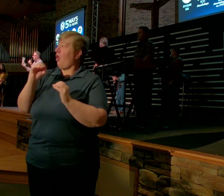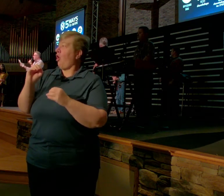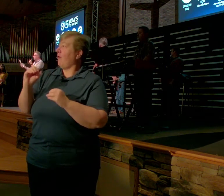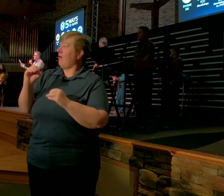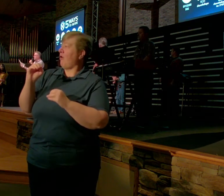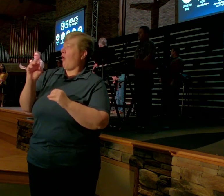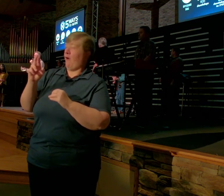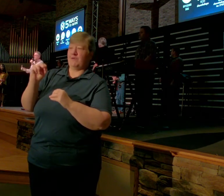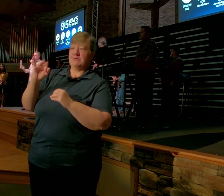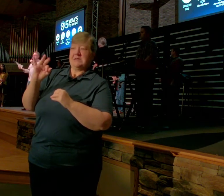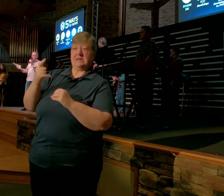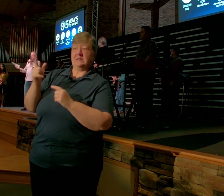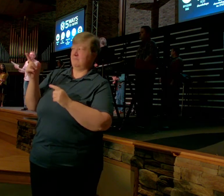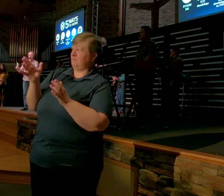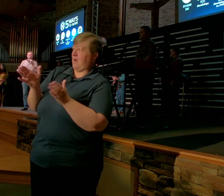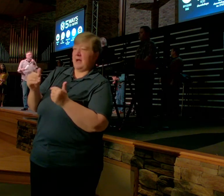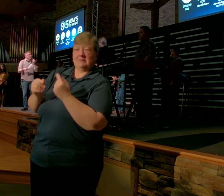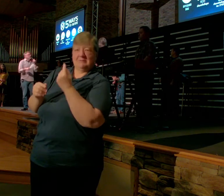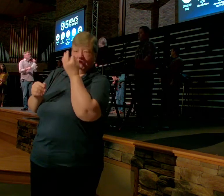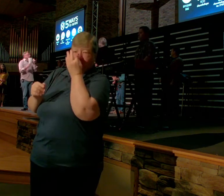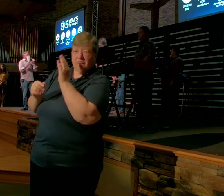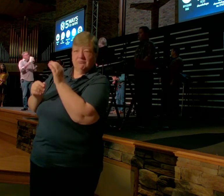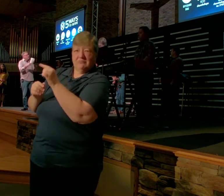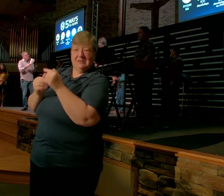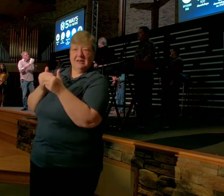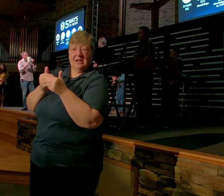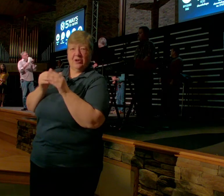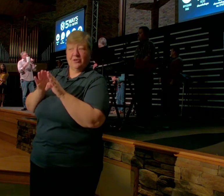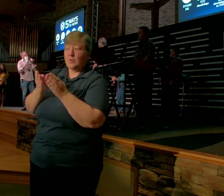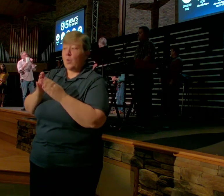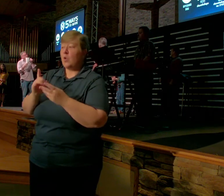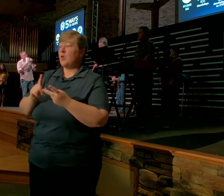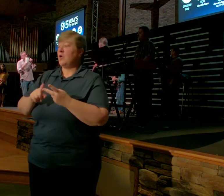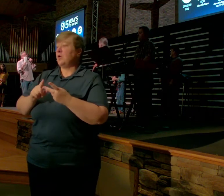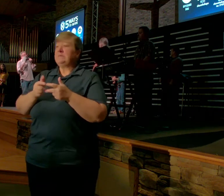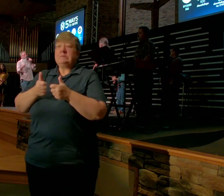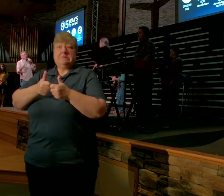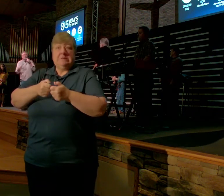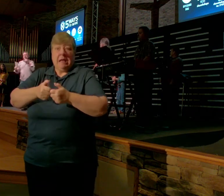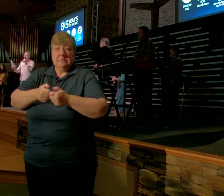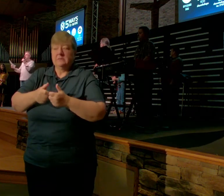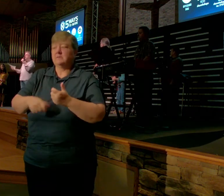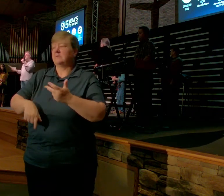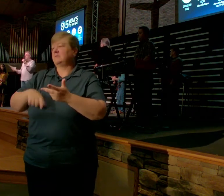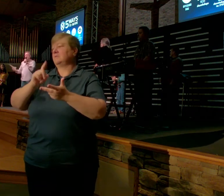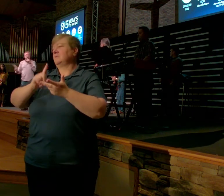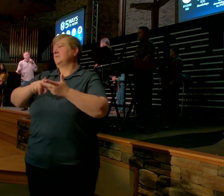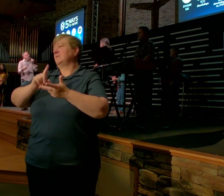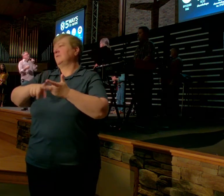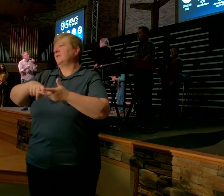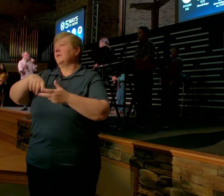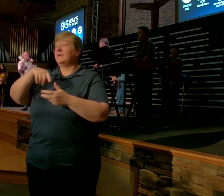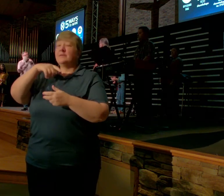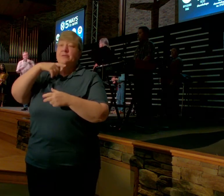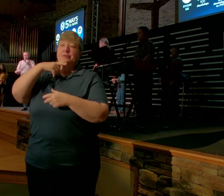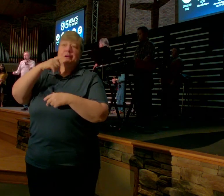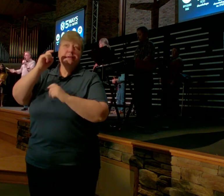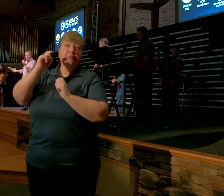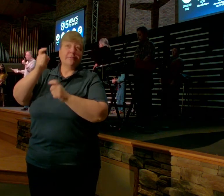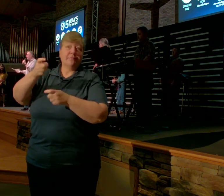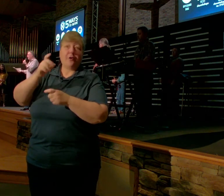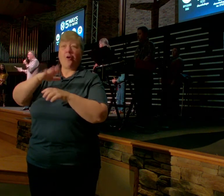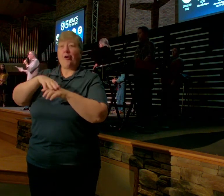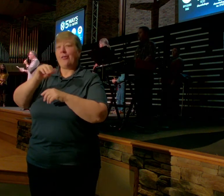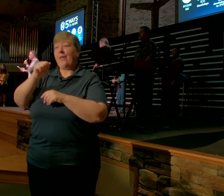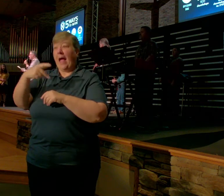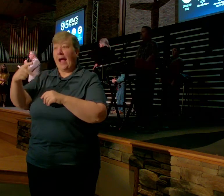of our worship centers here in Greece and in Brockport. You can text 73256 to share the hope to give. There's our app